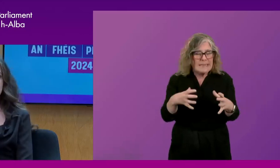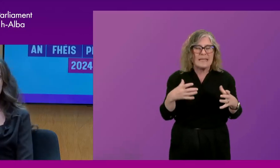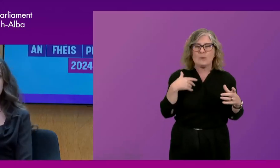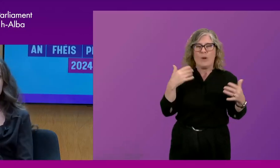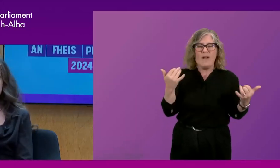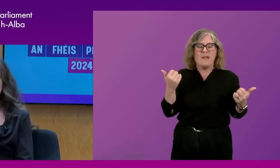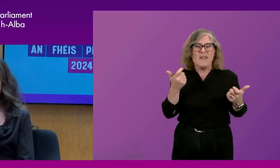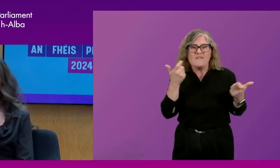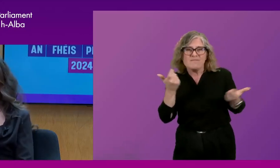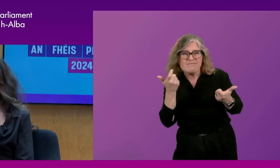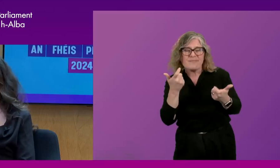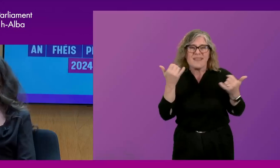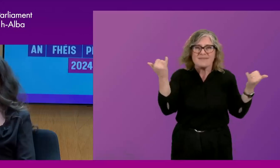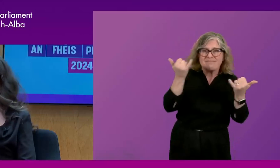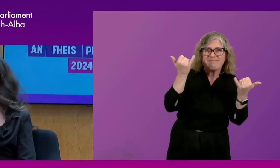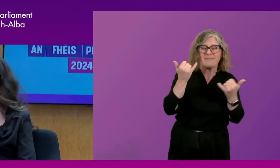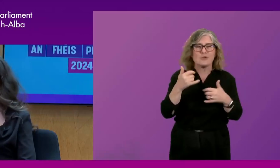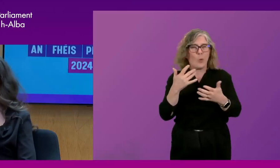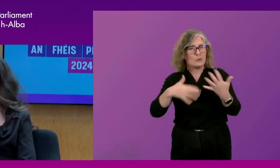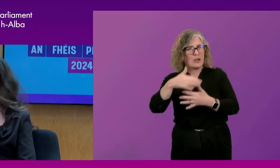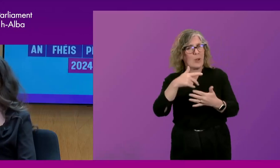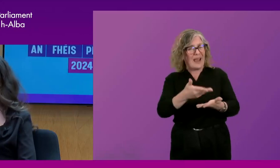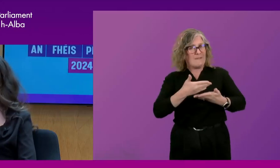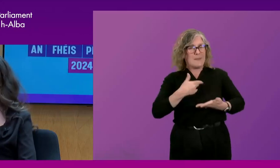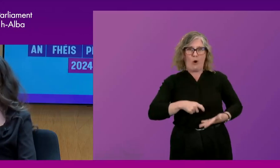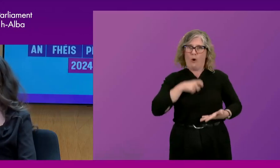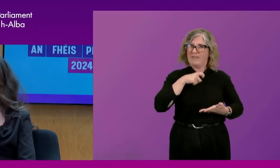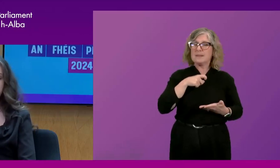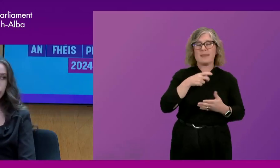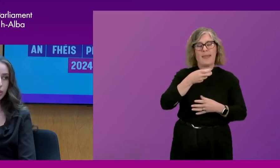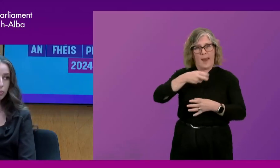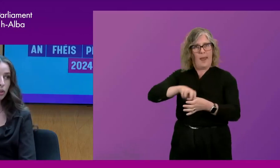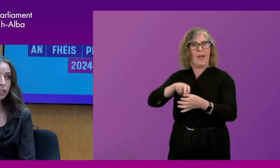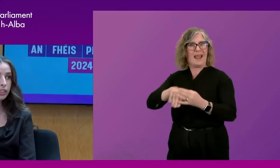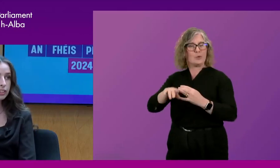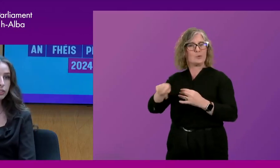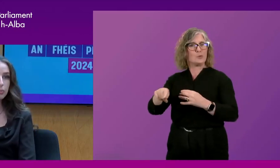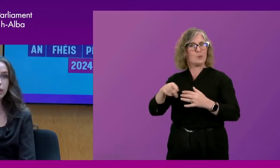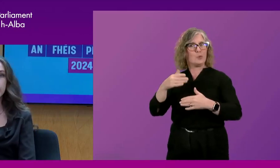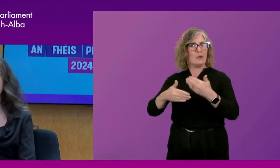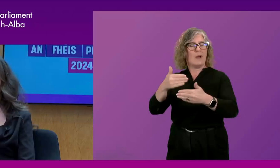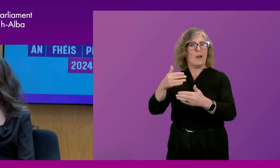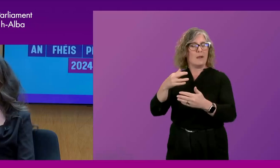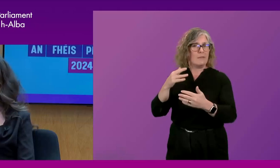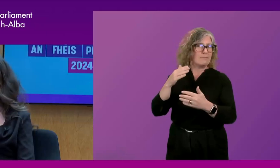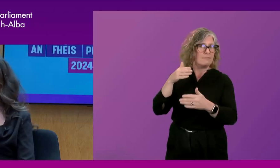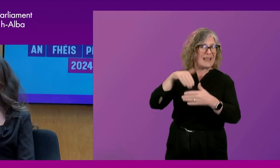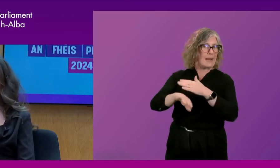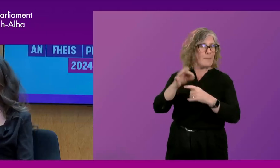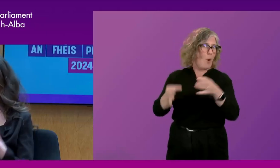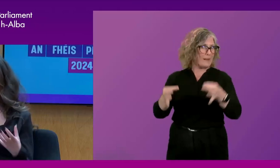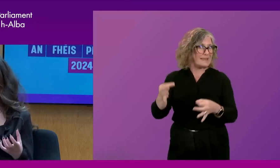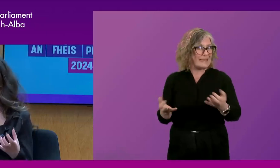whatnot. And that for me is what's provided me the confidence to go into this role and to go into politics ultimately. Um,